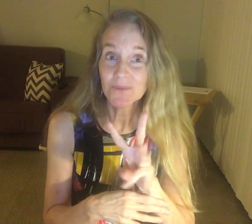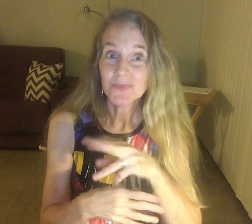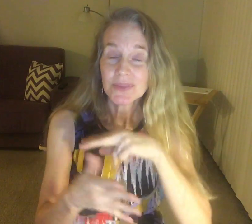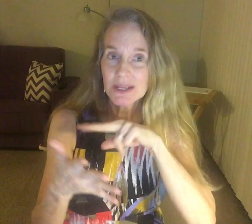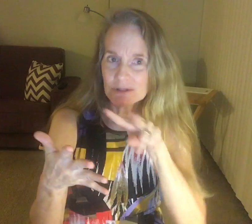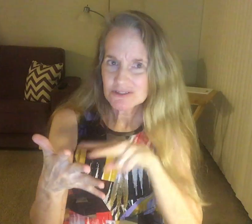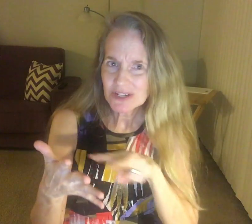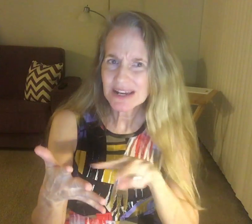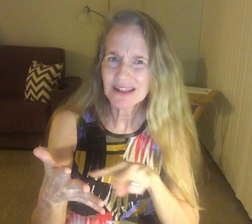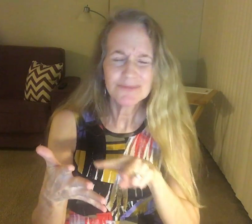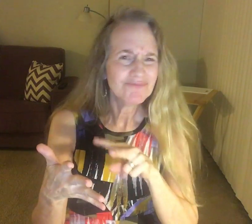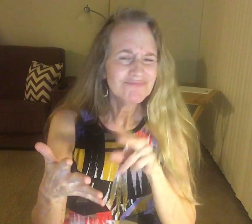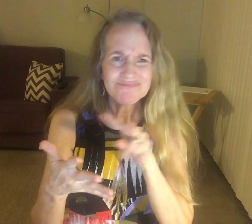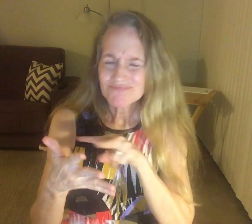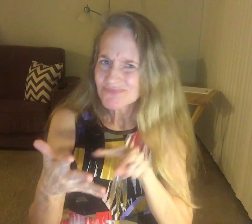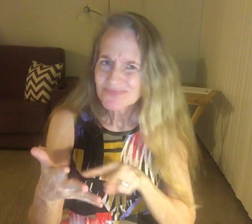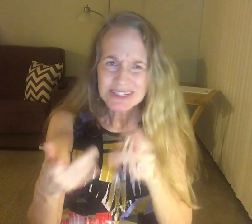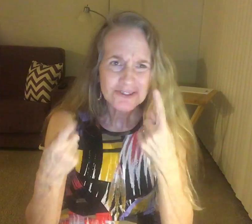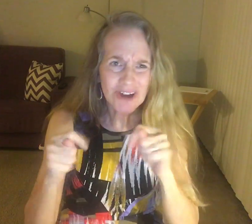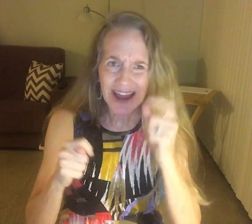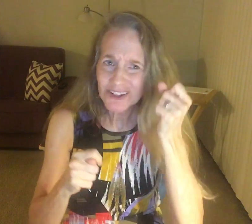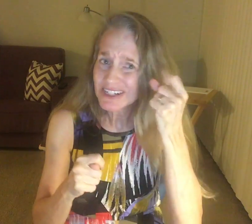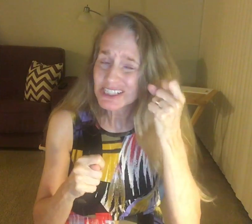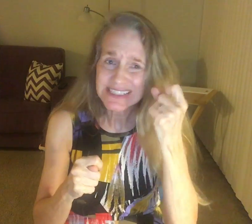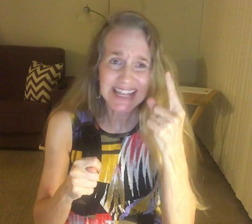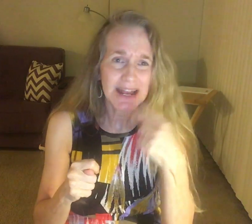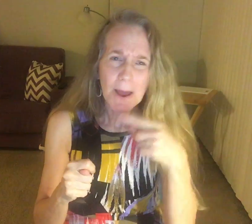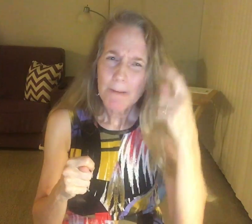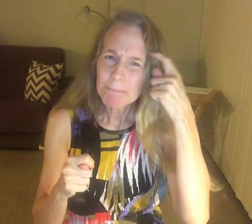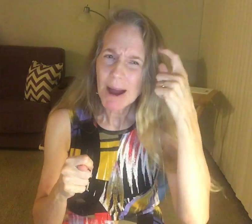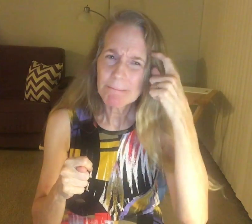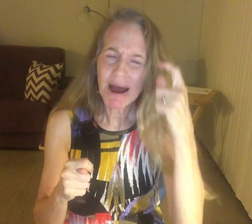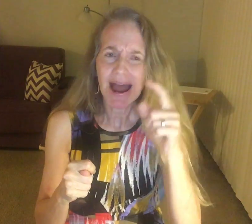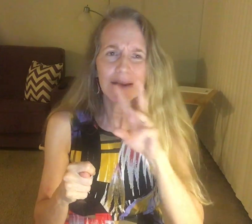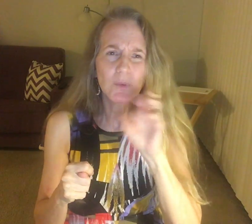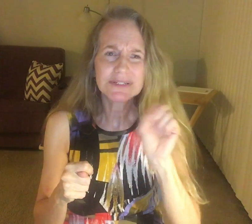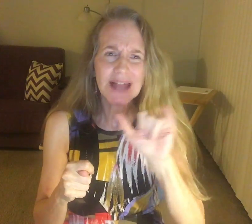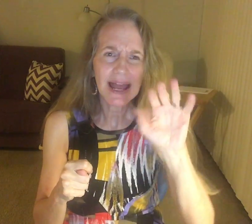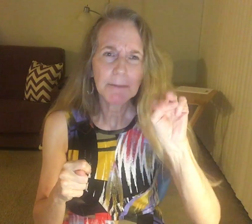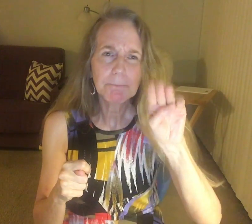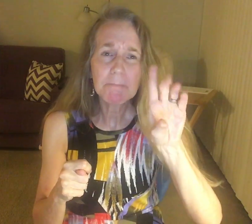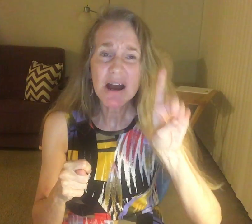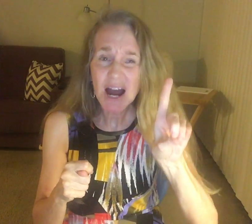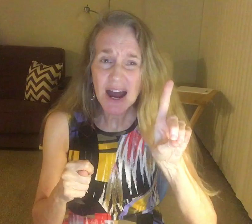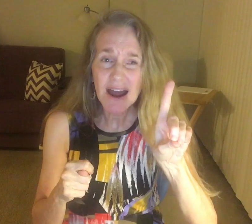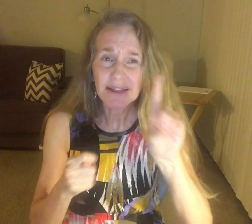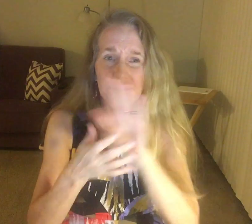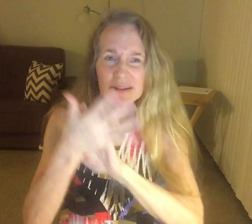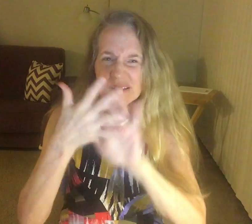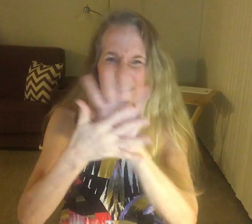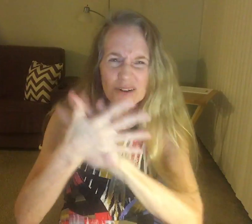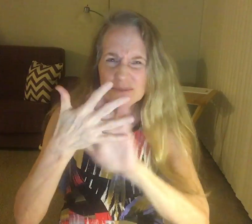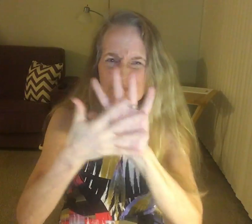the